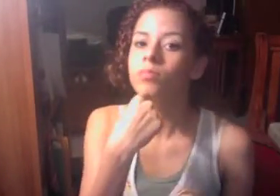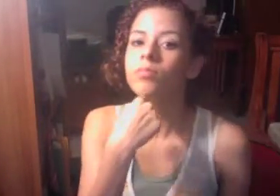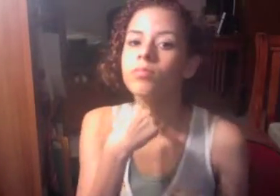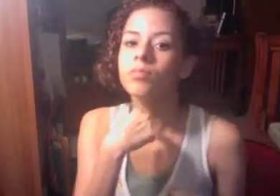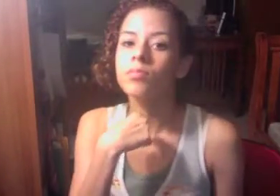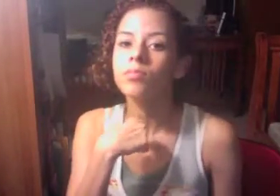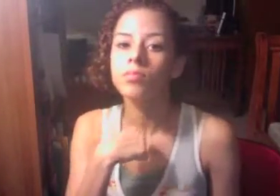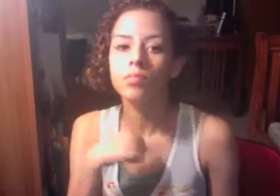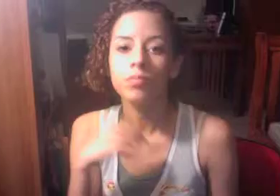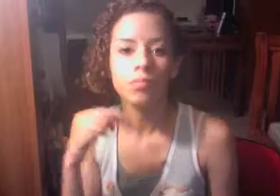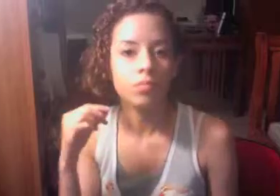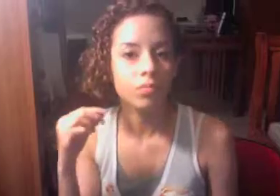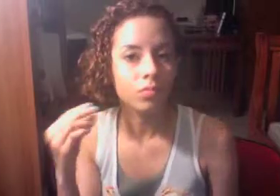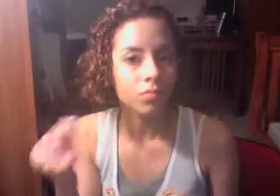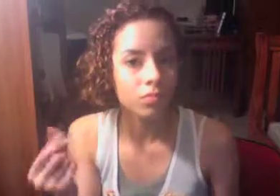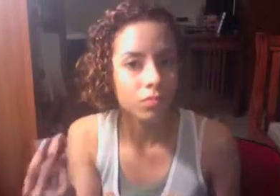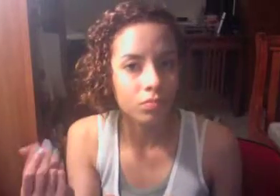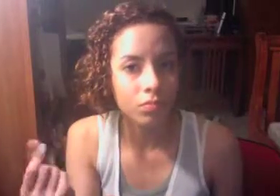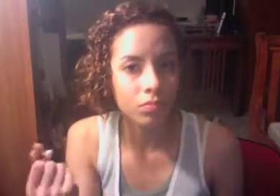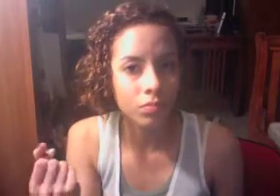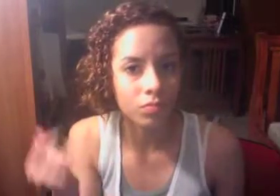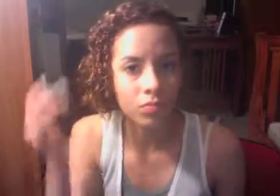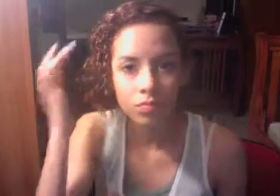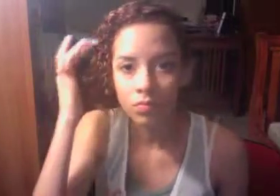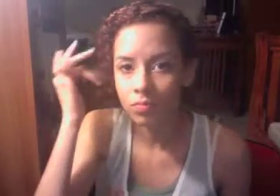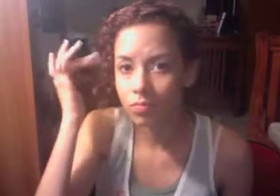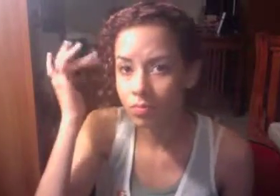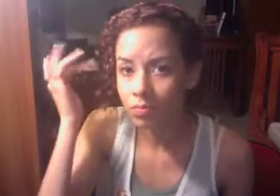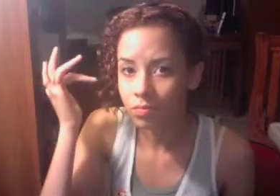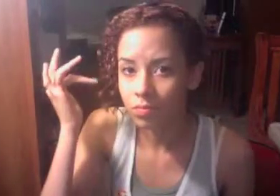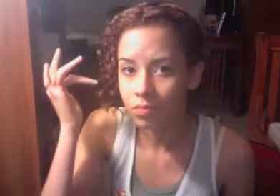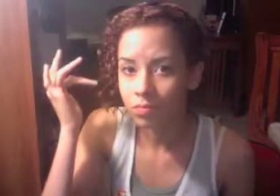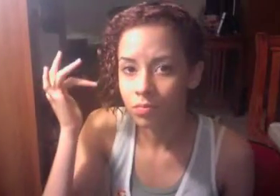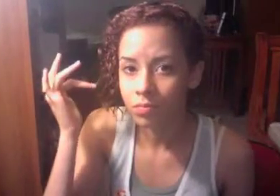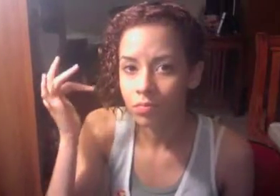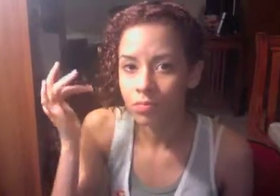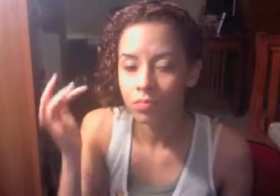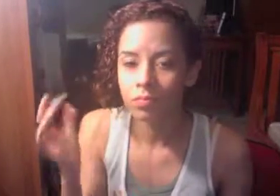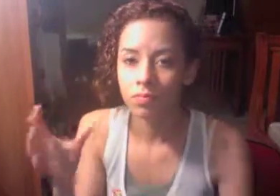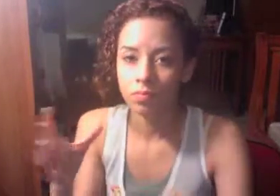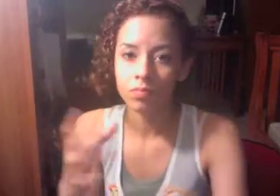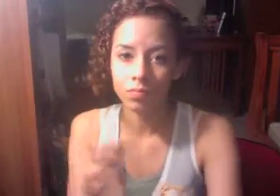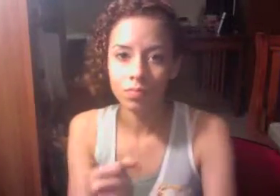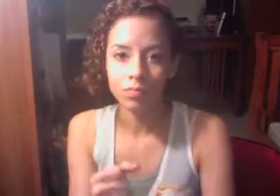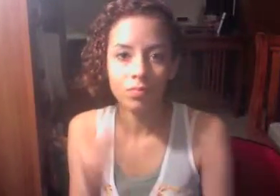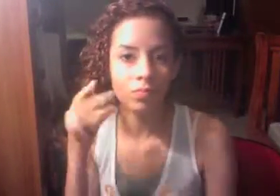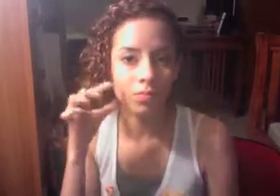She swallowed a dog to catch the cat.